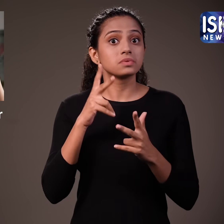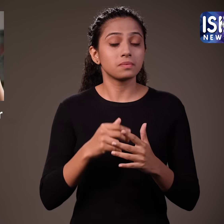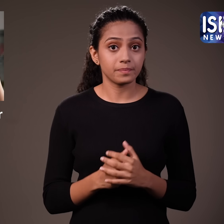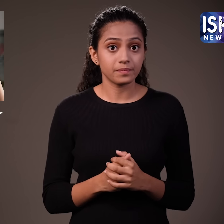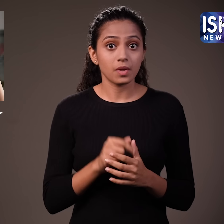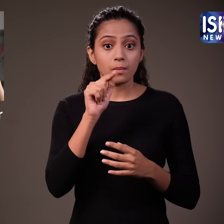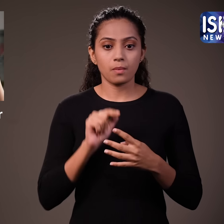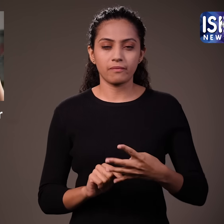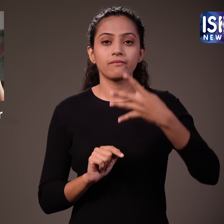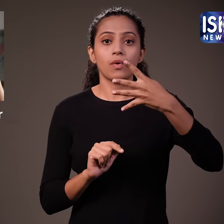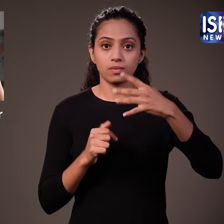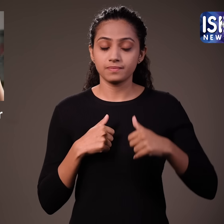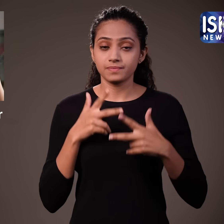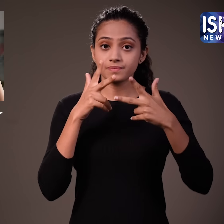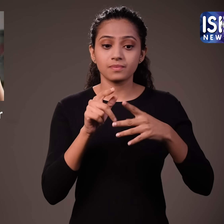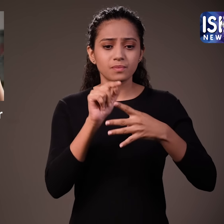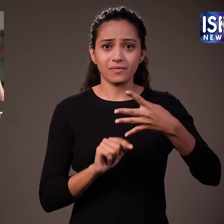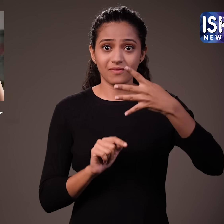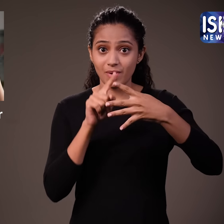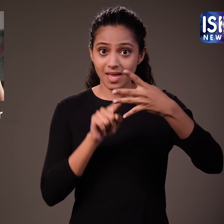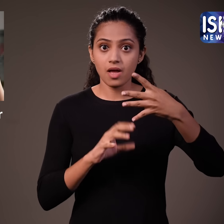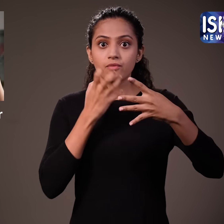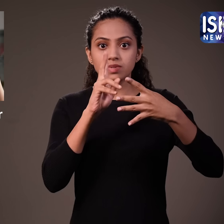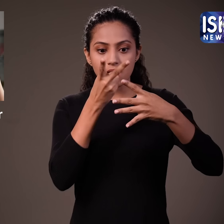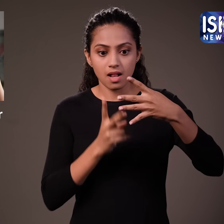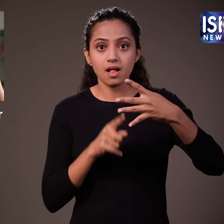Here are 4 fruits after which you must not drink water.